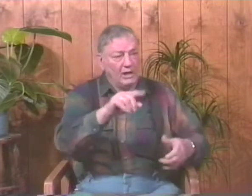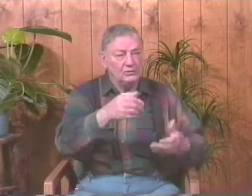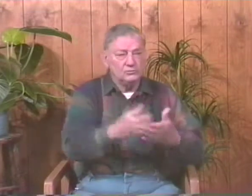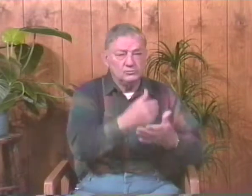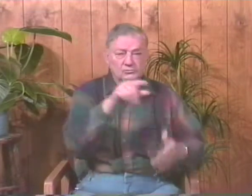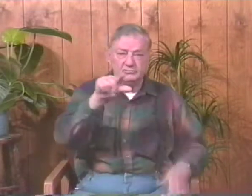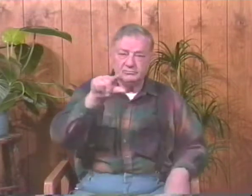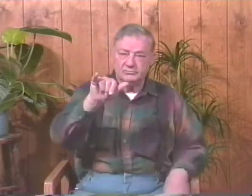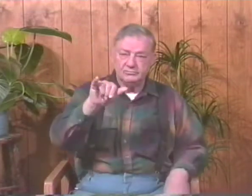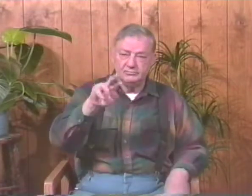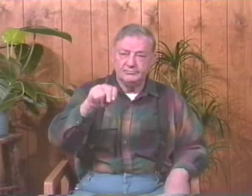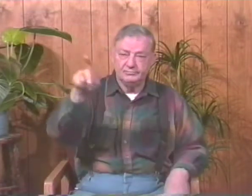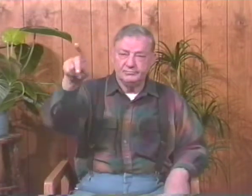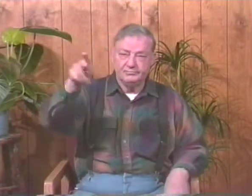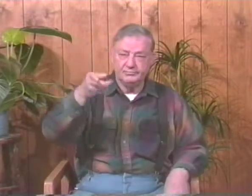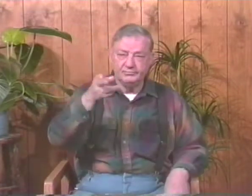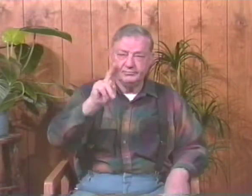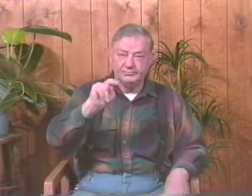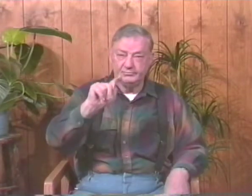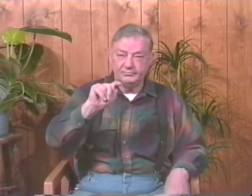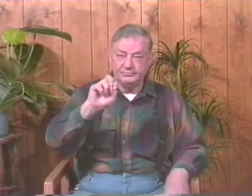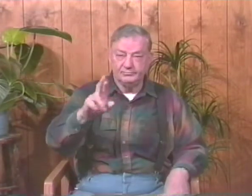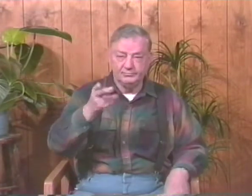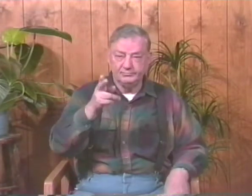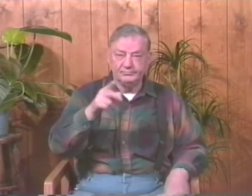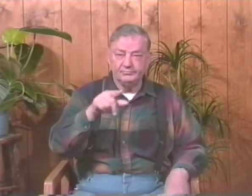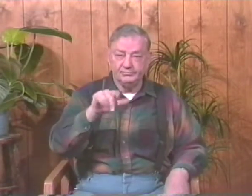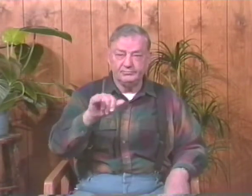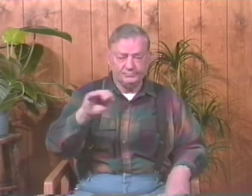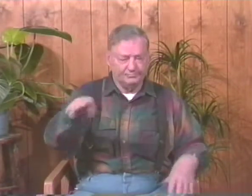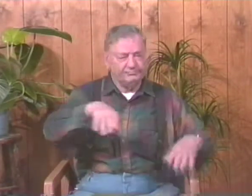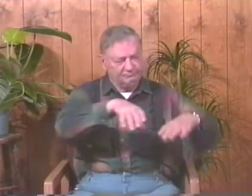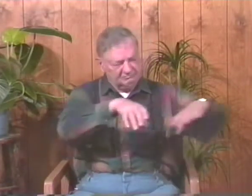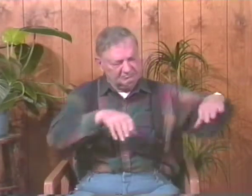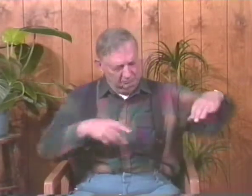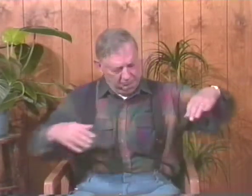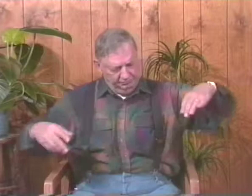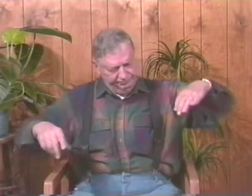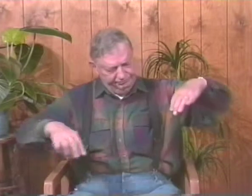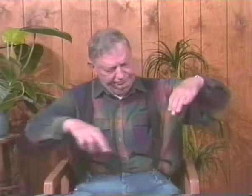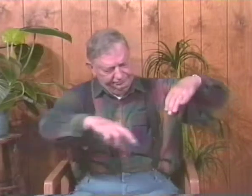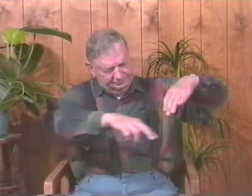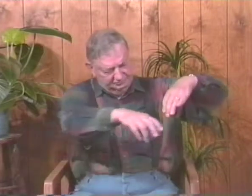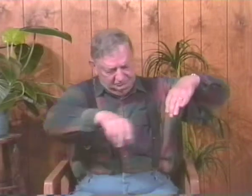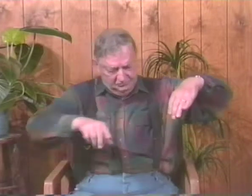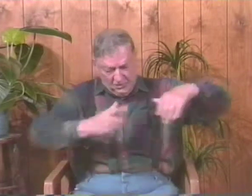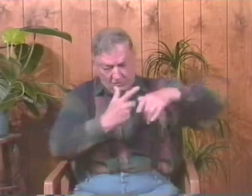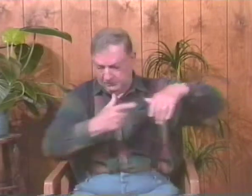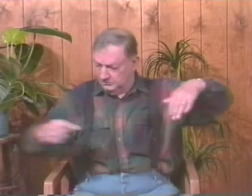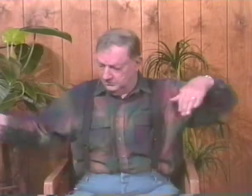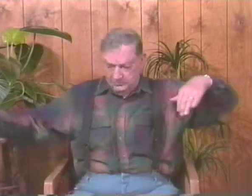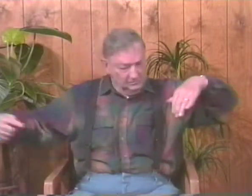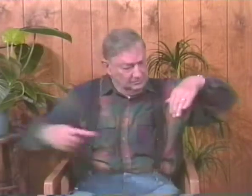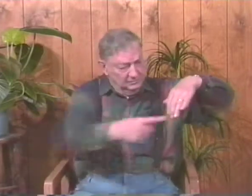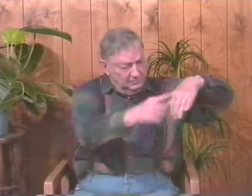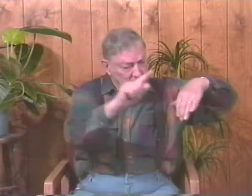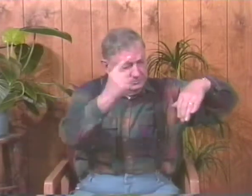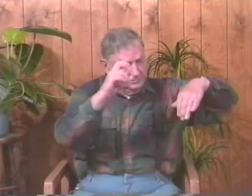got down toward the end where the gym was. It was called Hunter Gym, and we were walking along there and